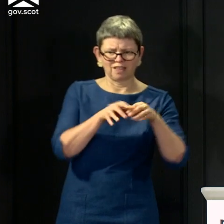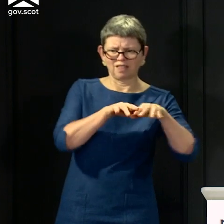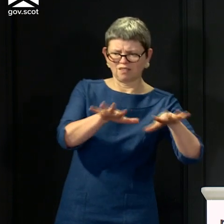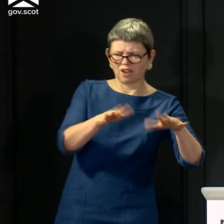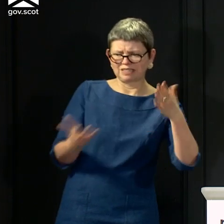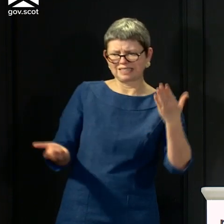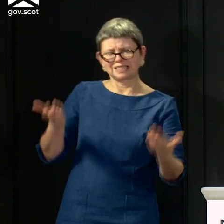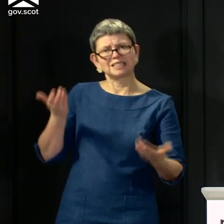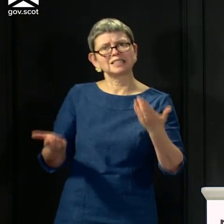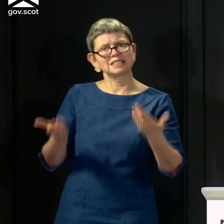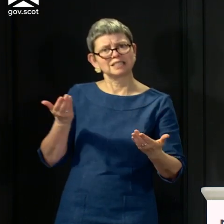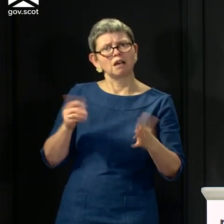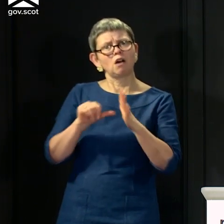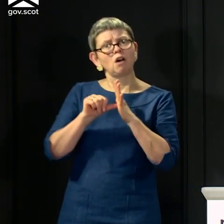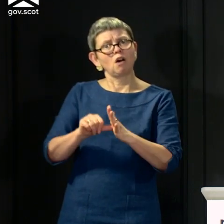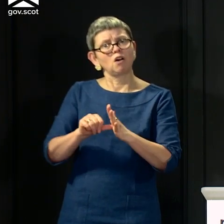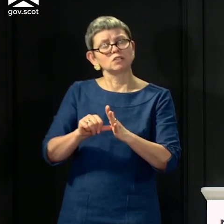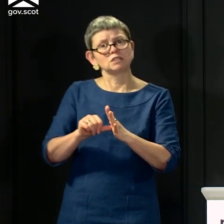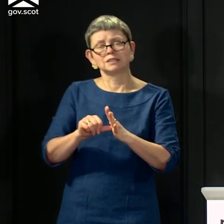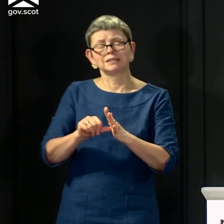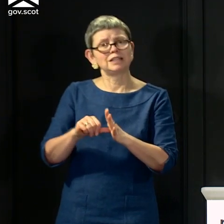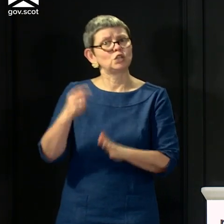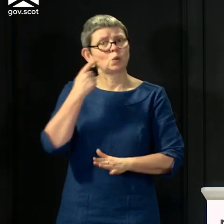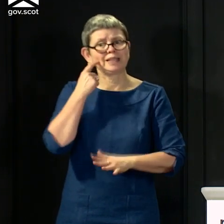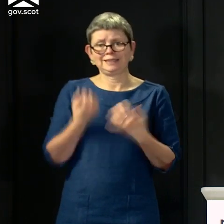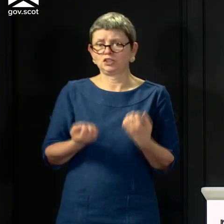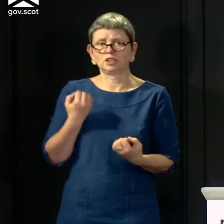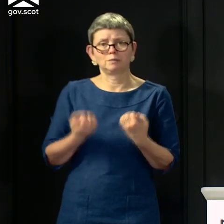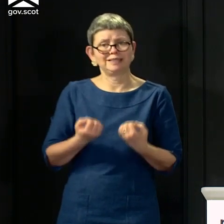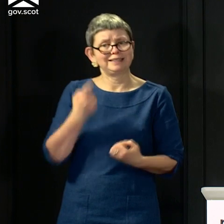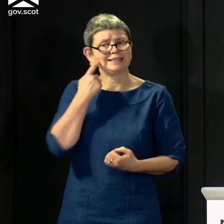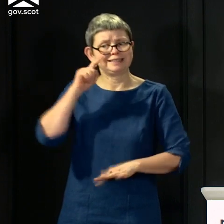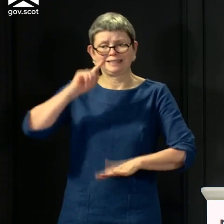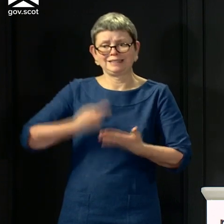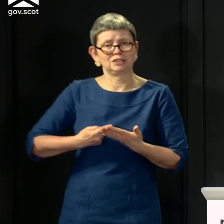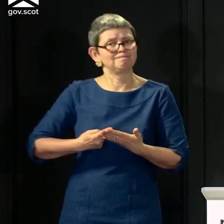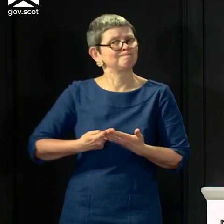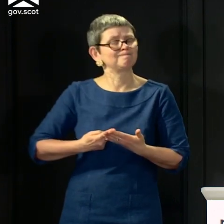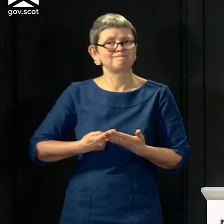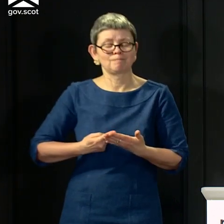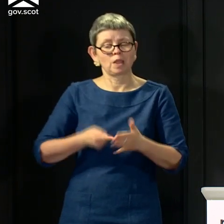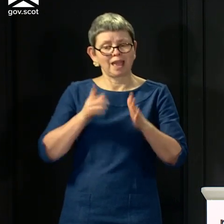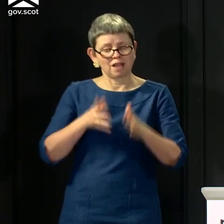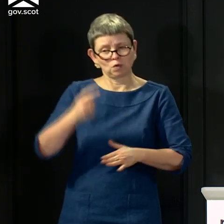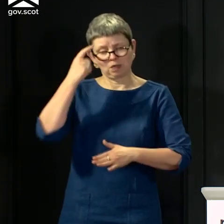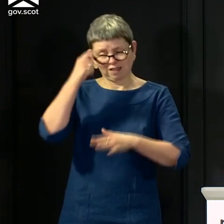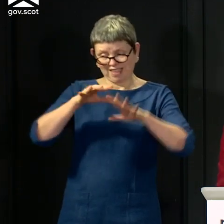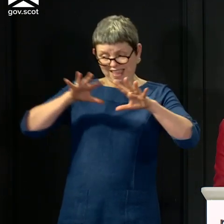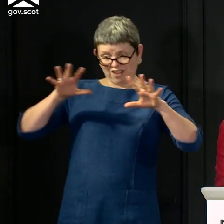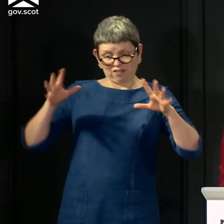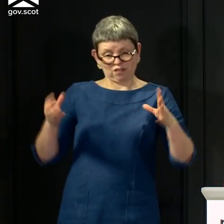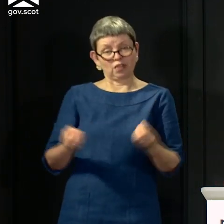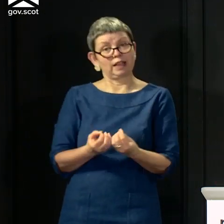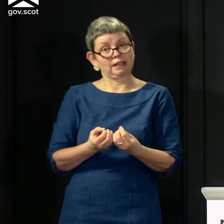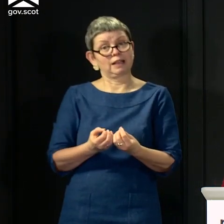population. And as I said last week, these are not easy, straightforward judgments, but they are all the factors that we are taking into account. And I'd remind people that if